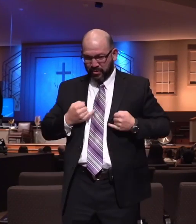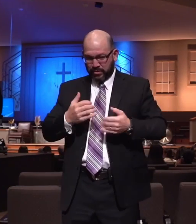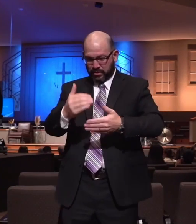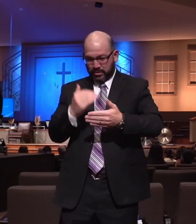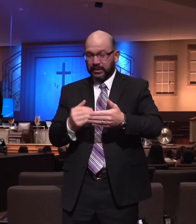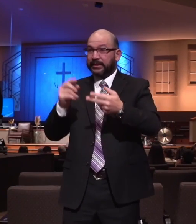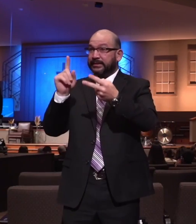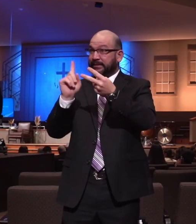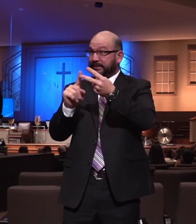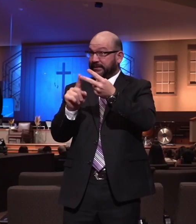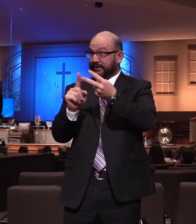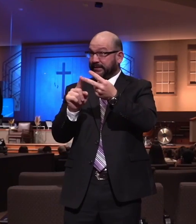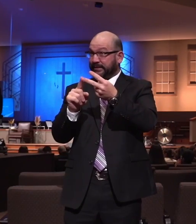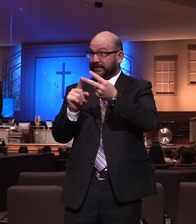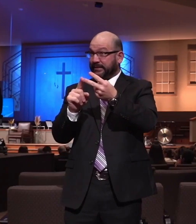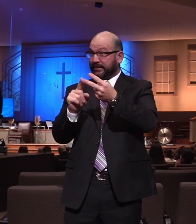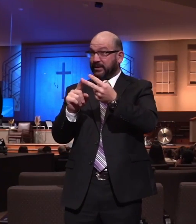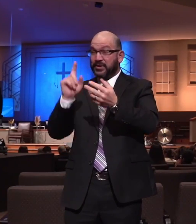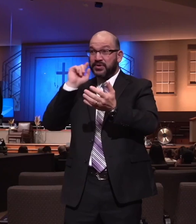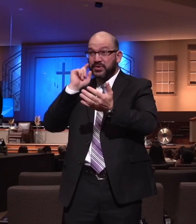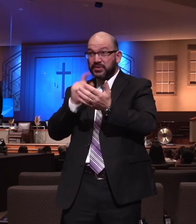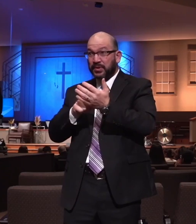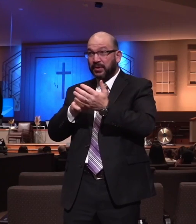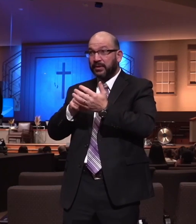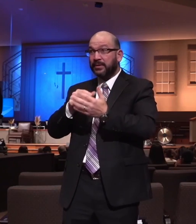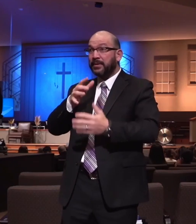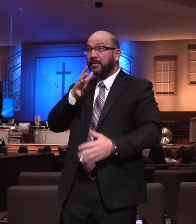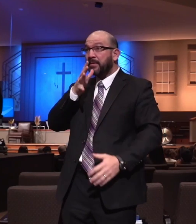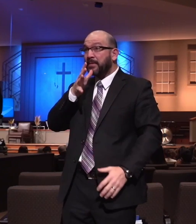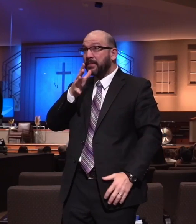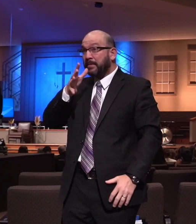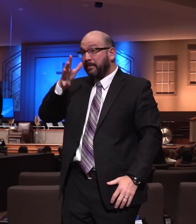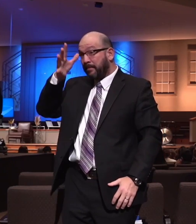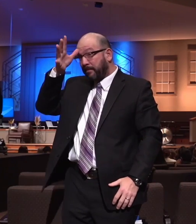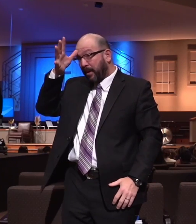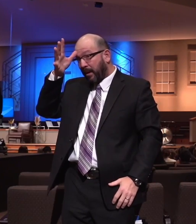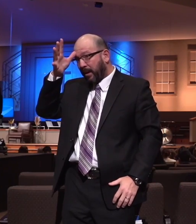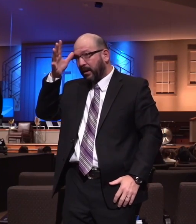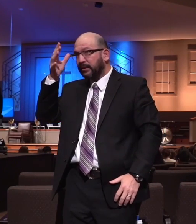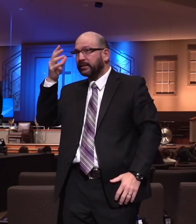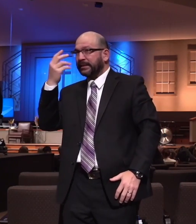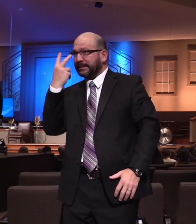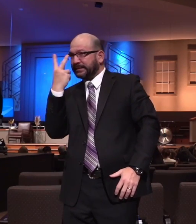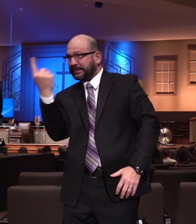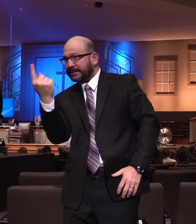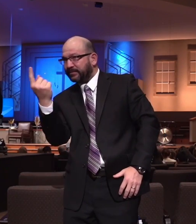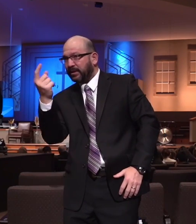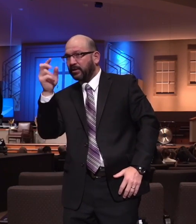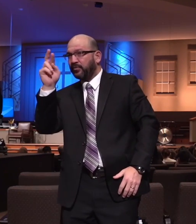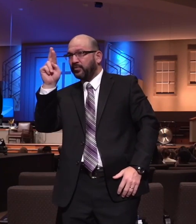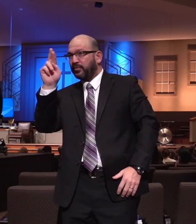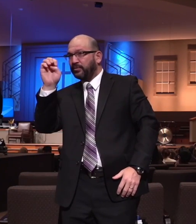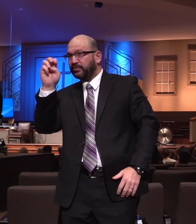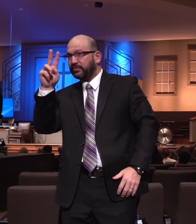there is a parental revelation. Now, parents, I want you to see this and learn from it tonight.